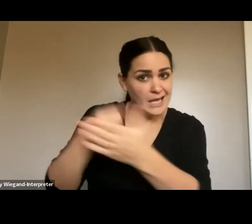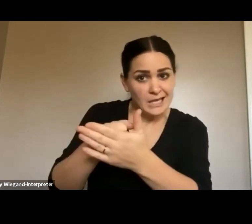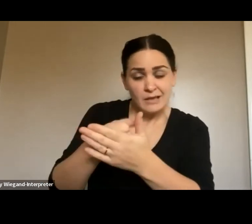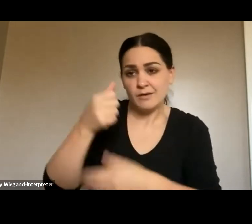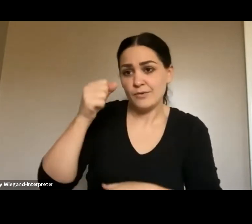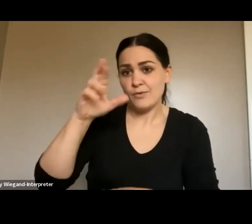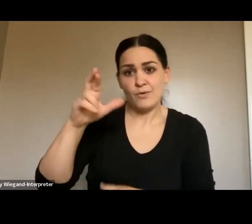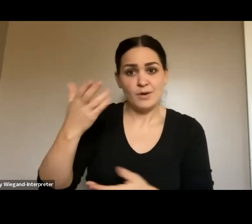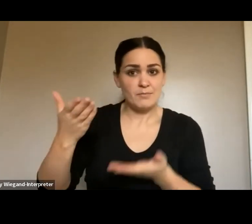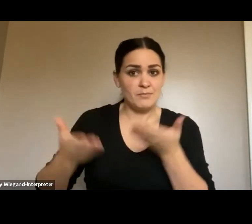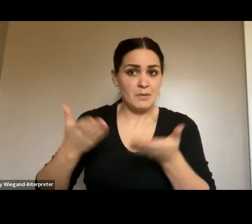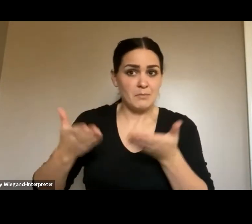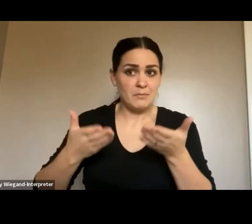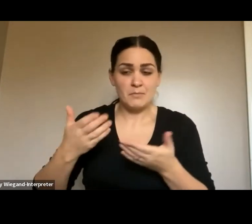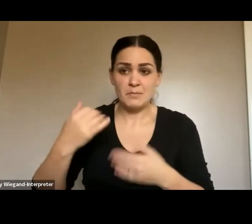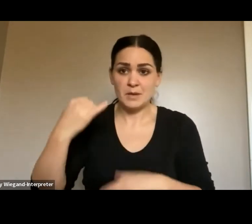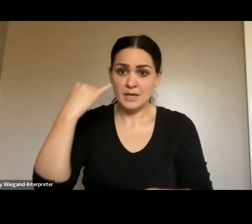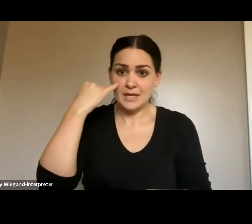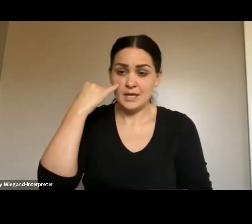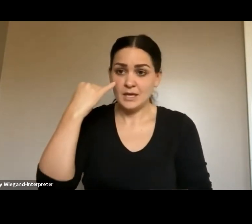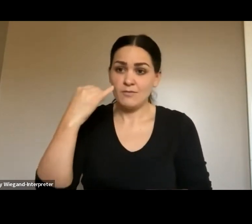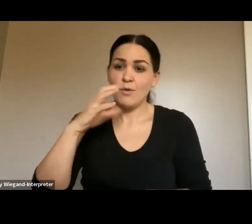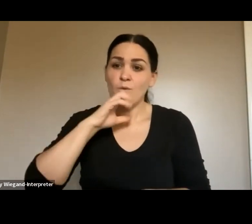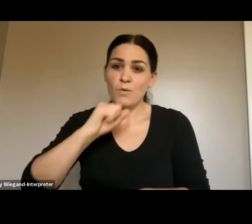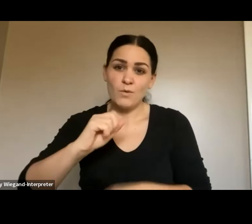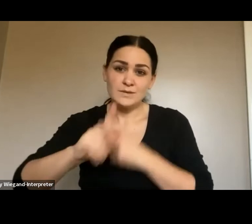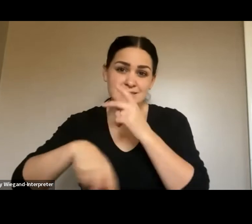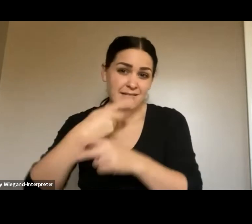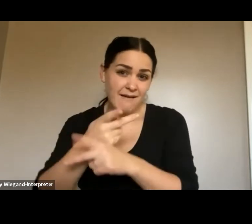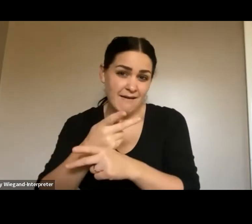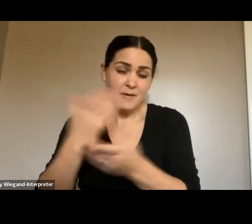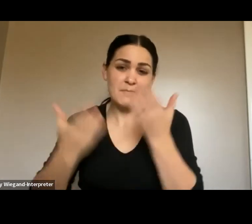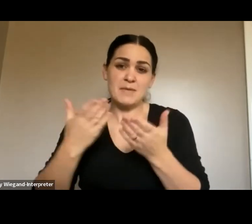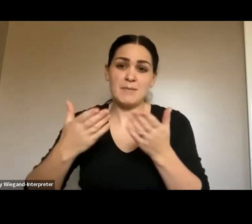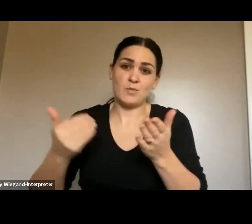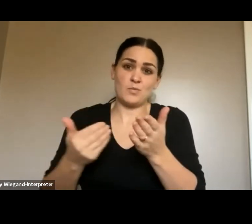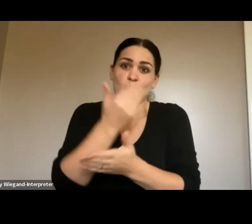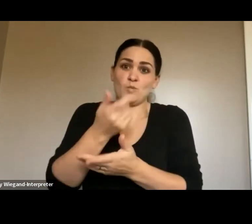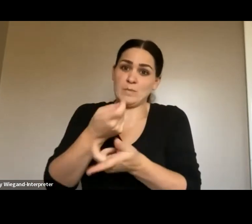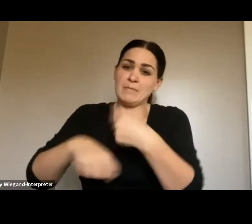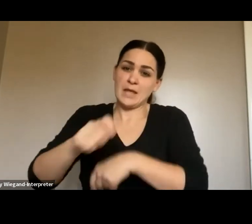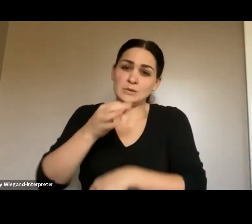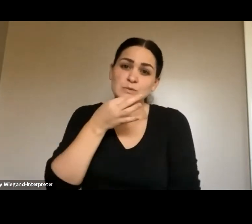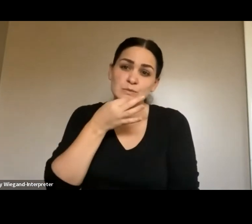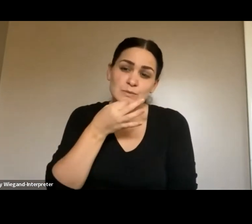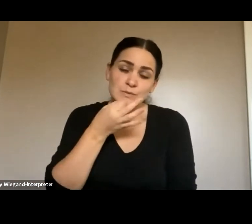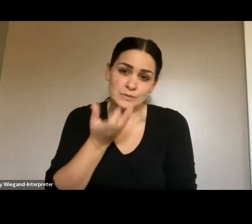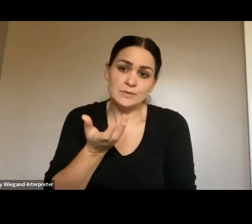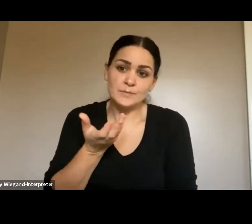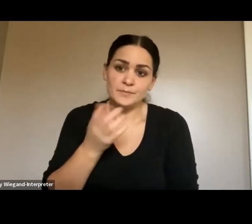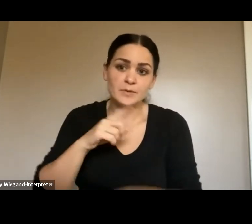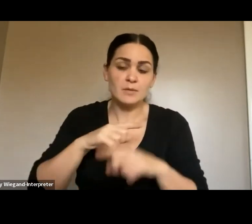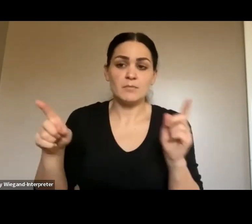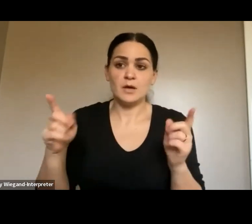They may also, if they were the old style shelters, they may be getting replaced with the new ones. So, but we don't